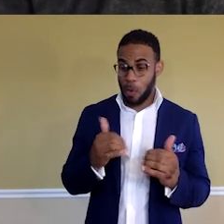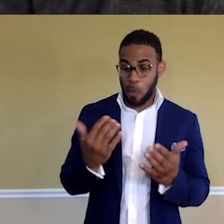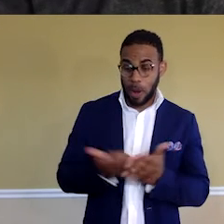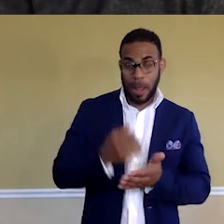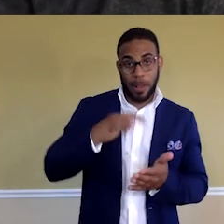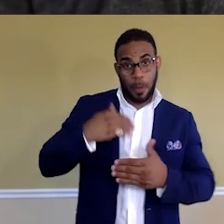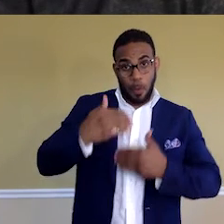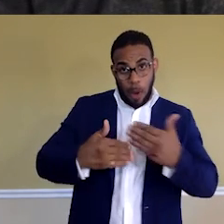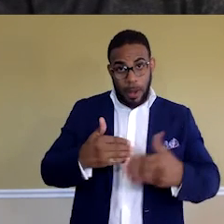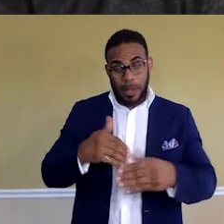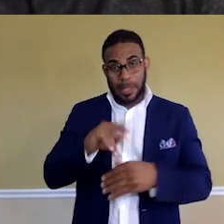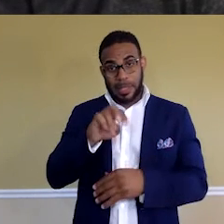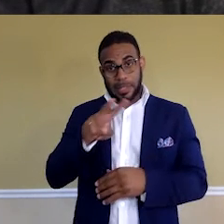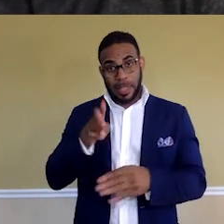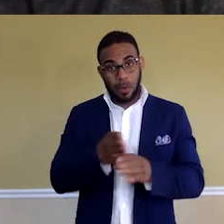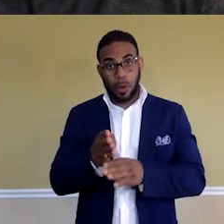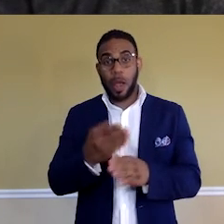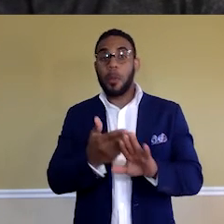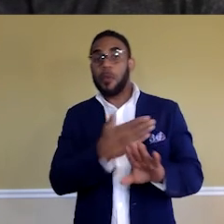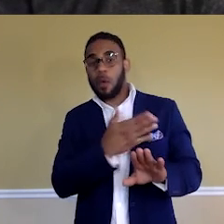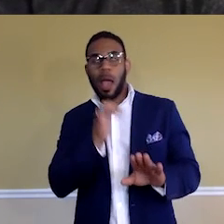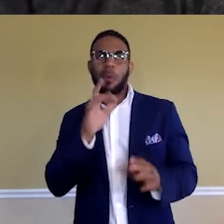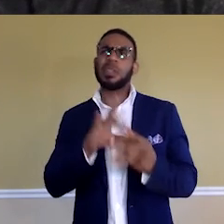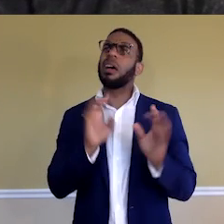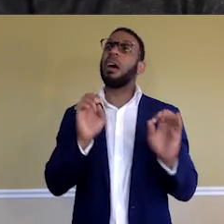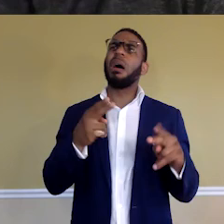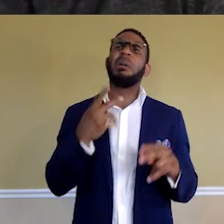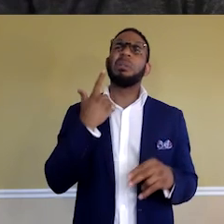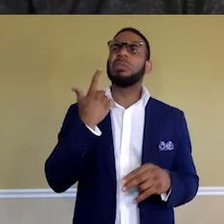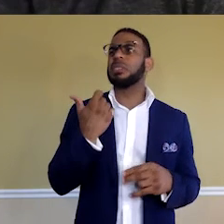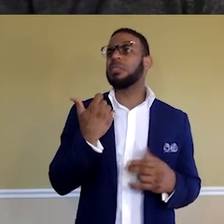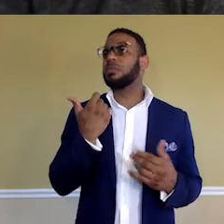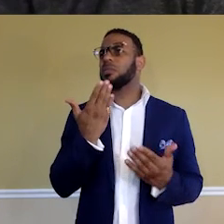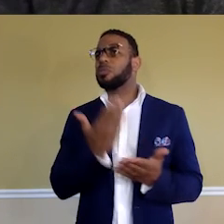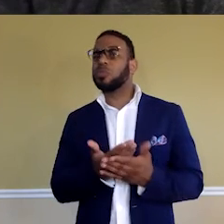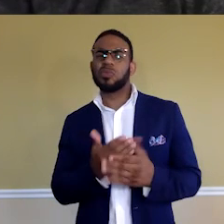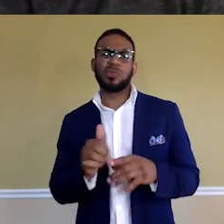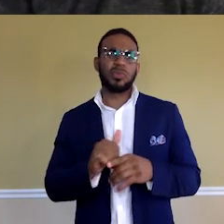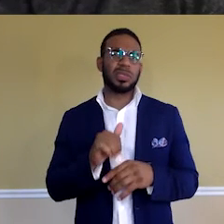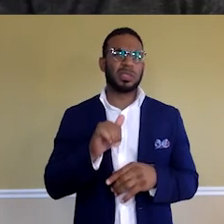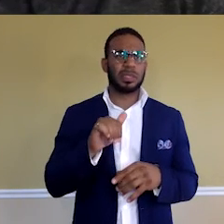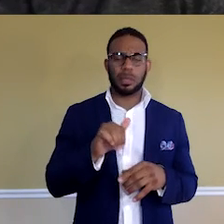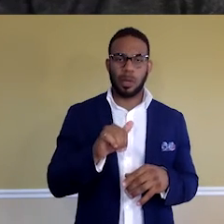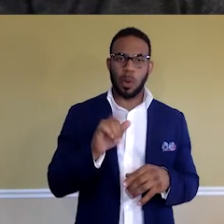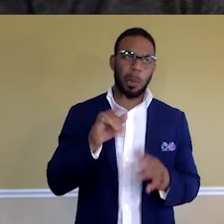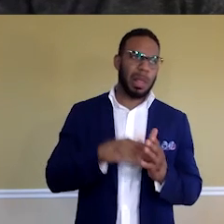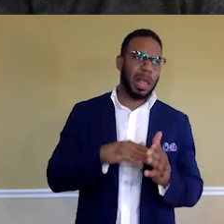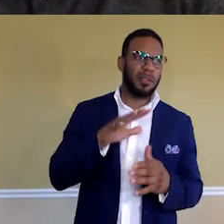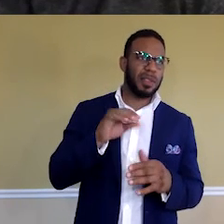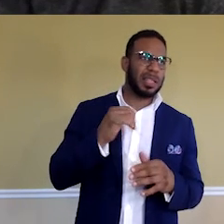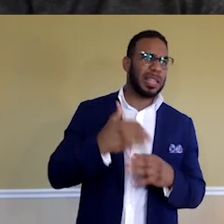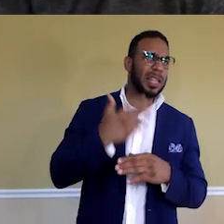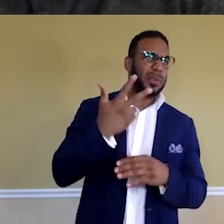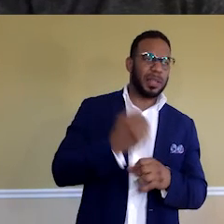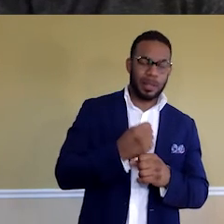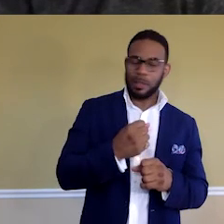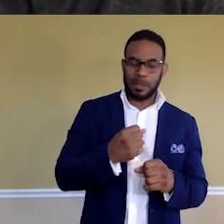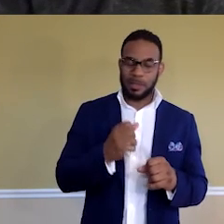in DevCareer, before I would have said, oh, it's just the people we train. If you're able to train 1,000 people in the next three years. I mean, those fancy, fancy